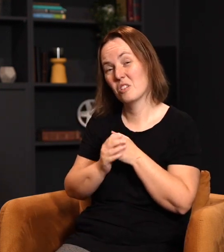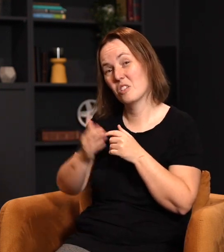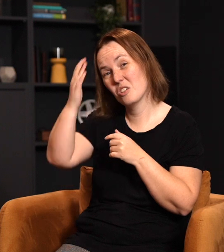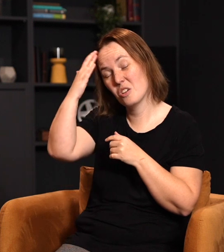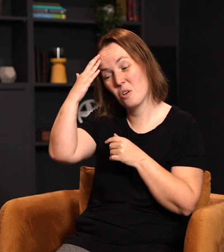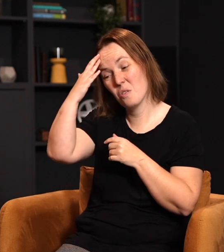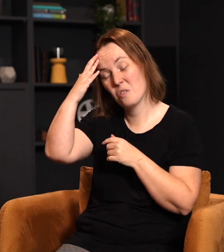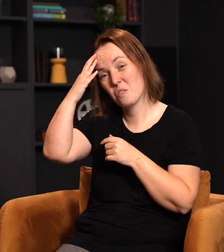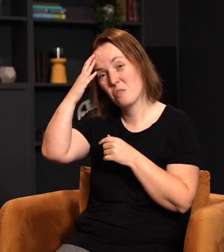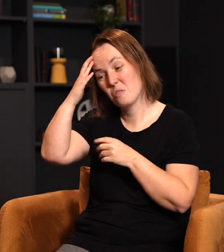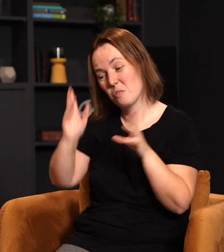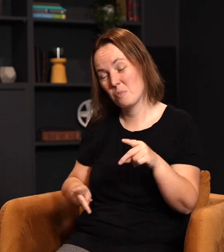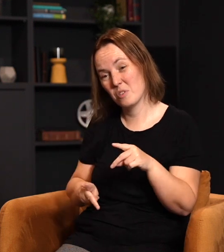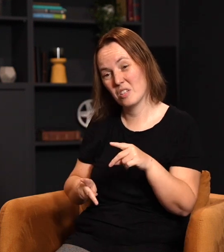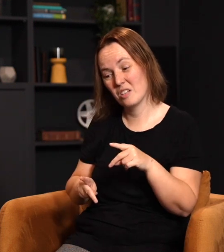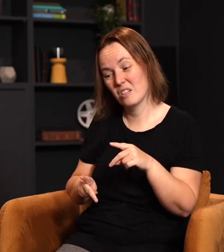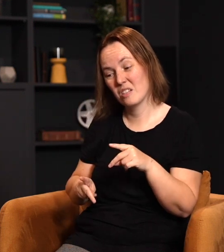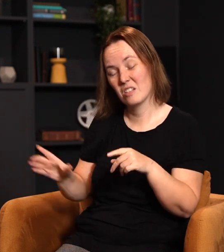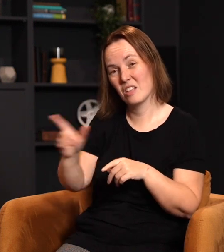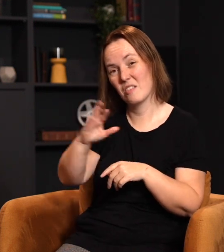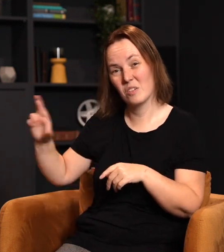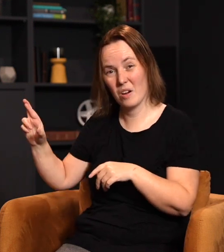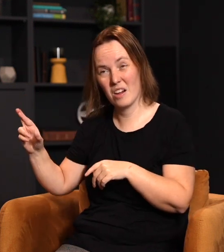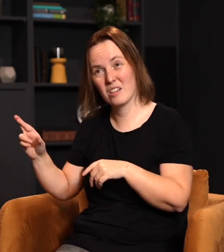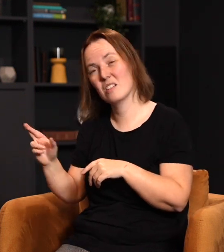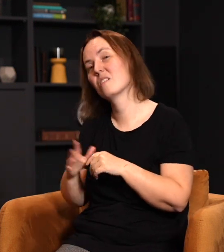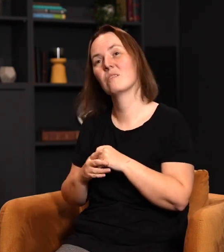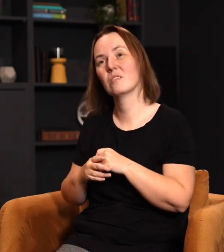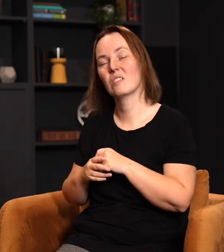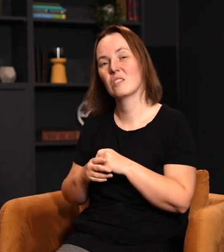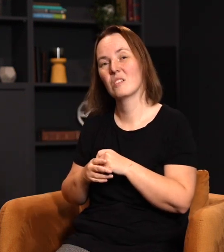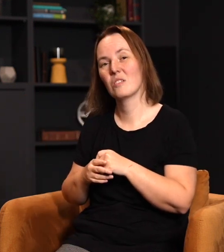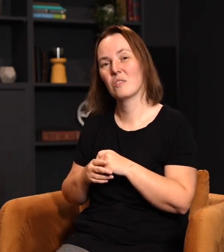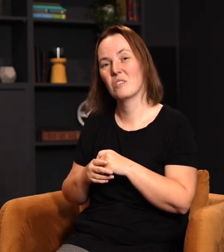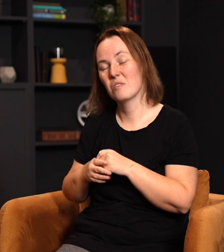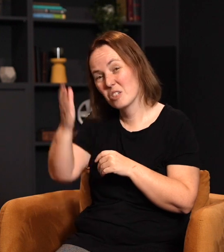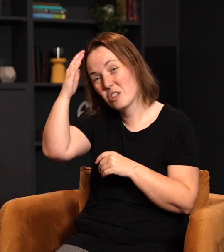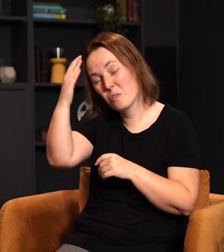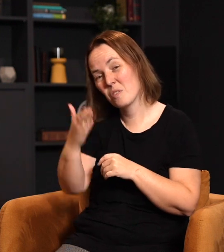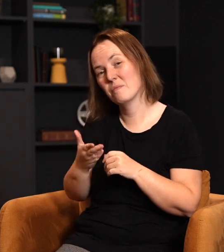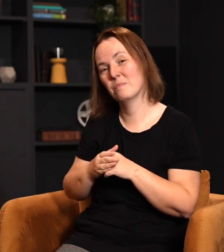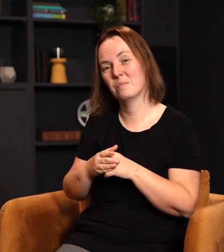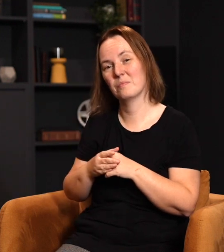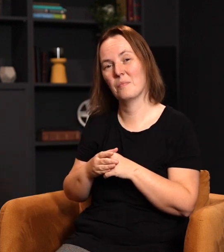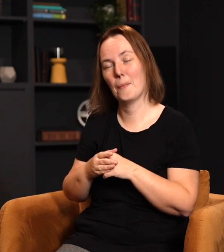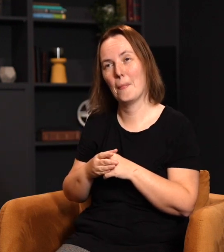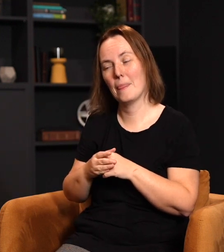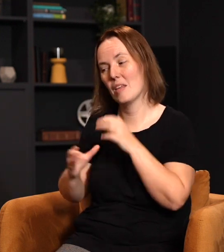very least, know the person to our left and to the right and the three houses in front of us and maybe one in back if there's no fence. We should at least know them. We should at